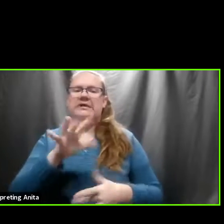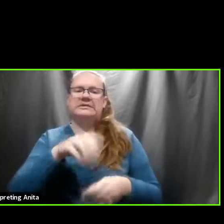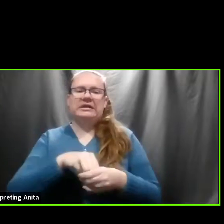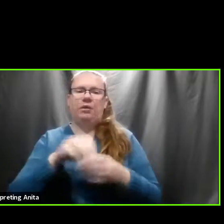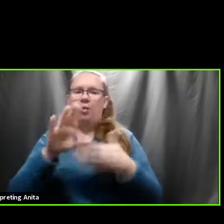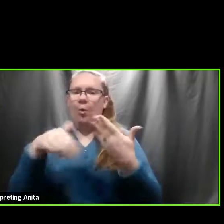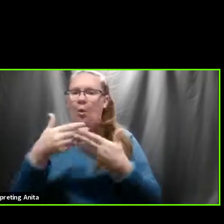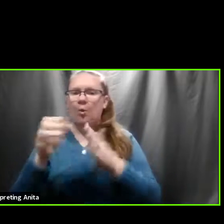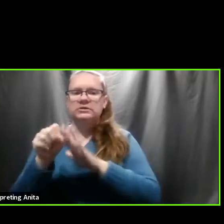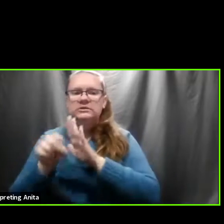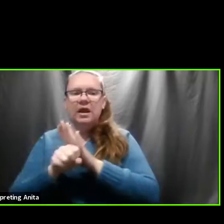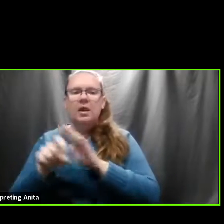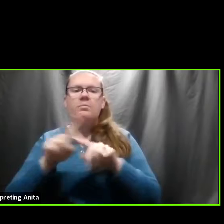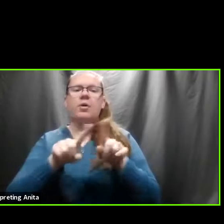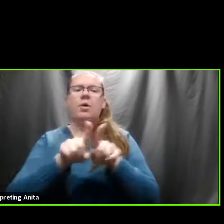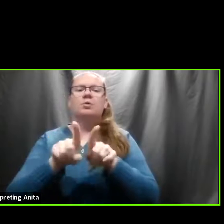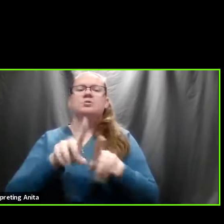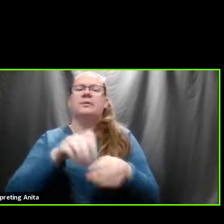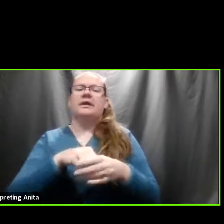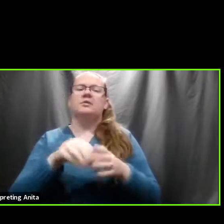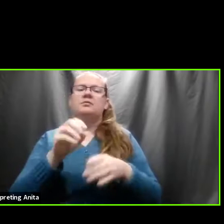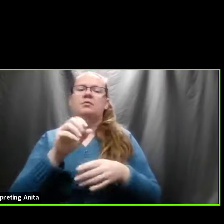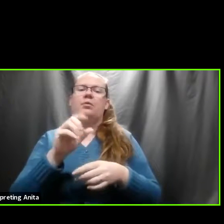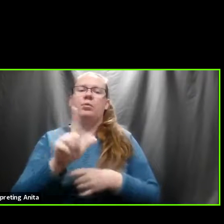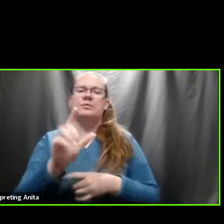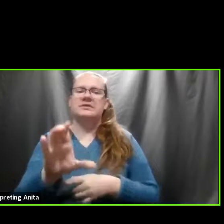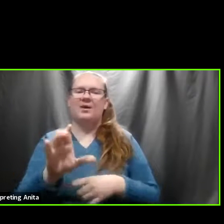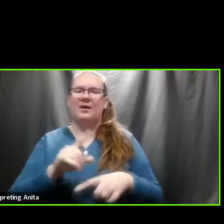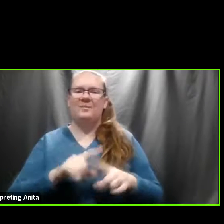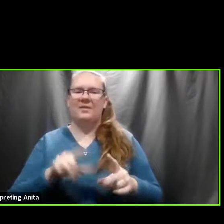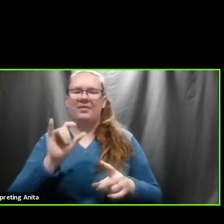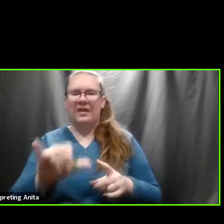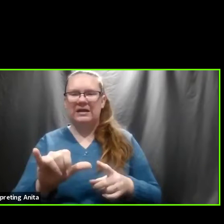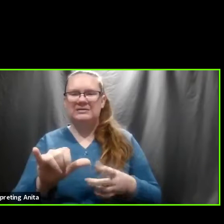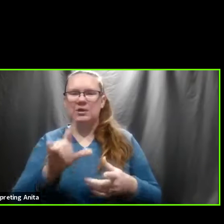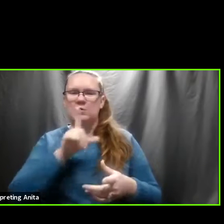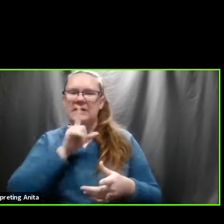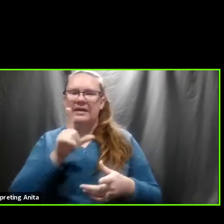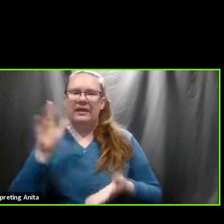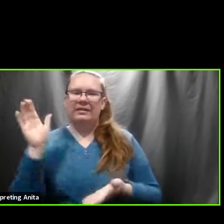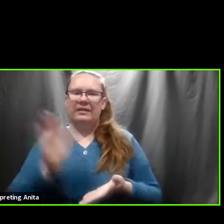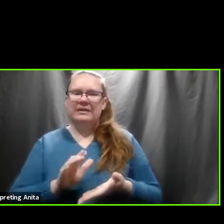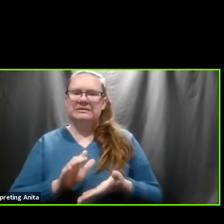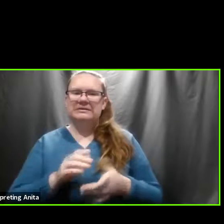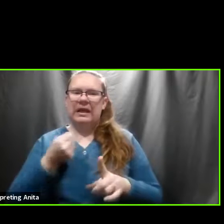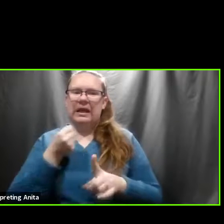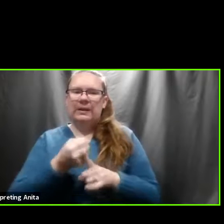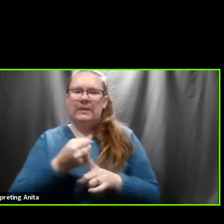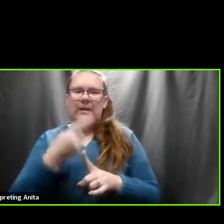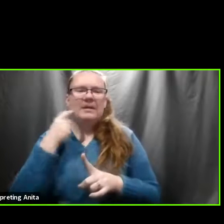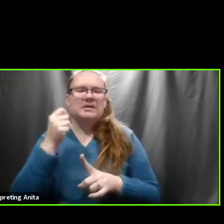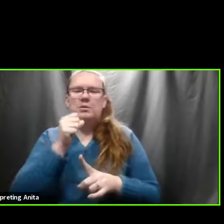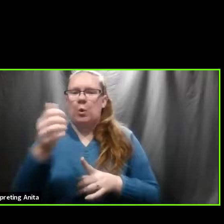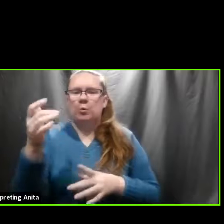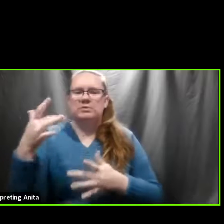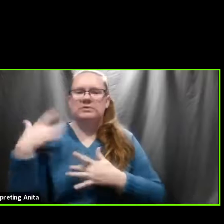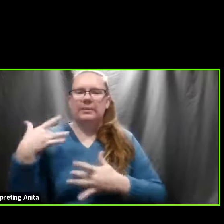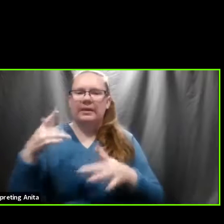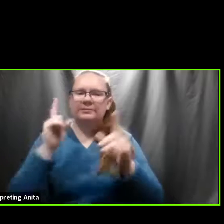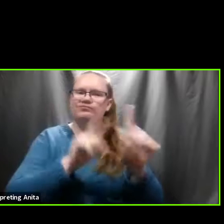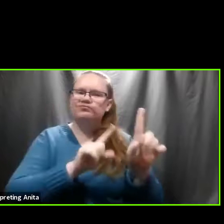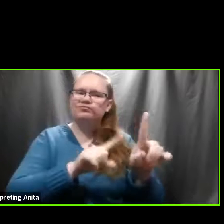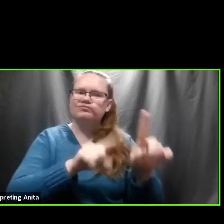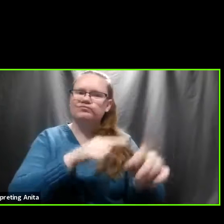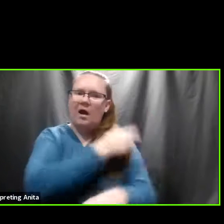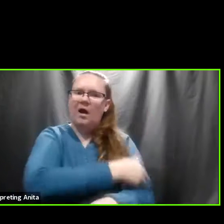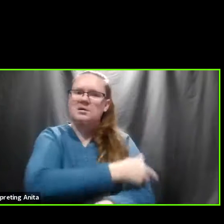But it's also very, maybe the least medically impacted because they just don't have as many hospitalizations. How do we